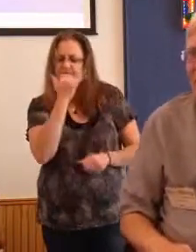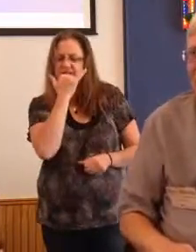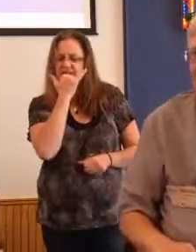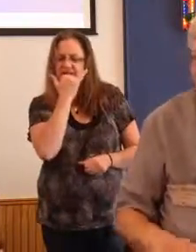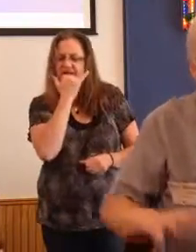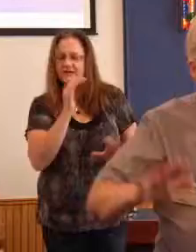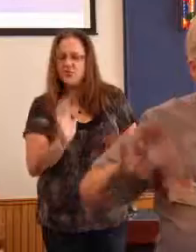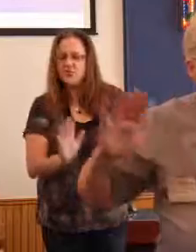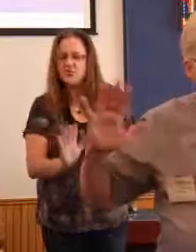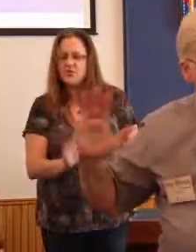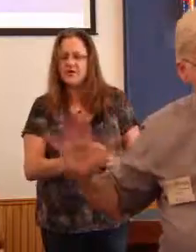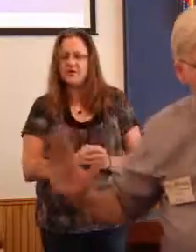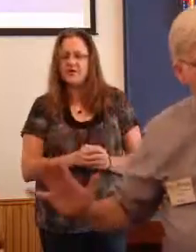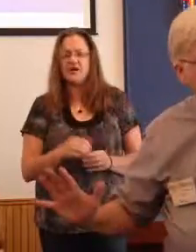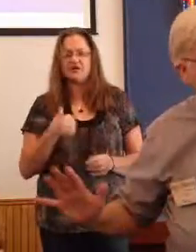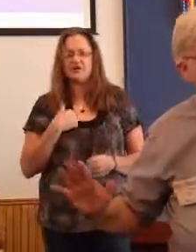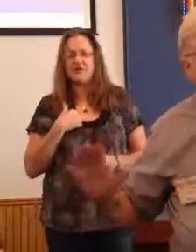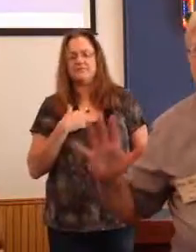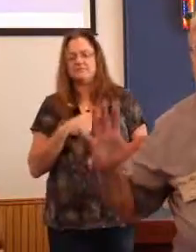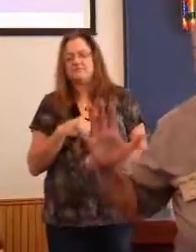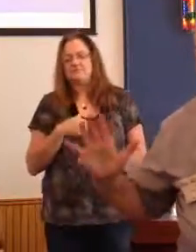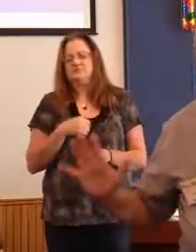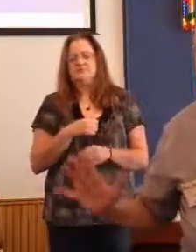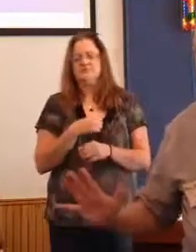So we stay back. We stay back.